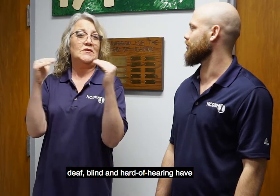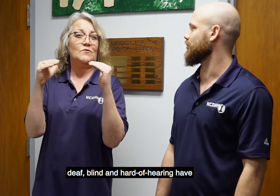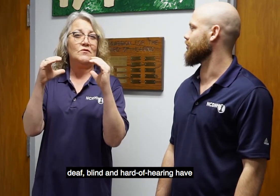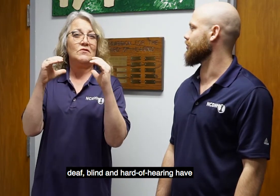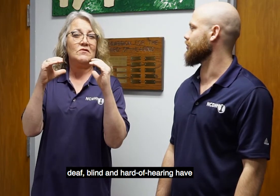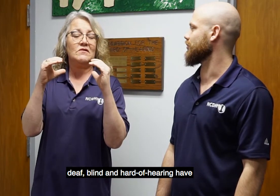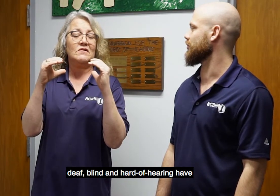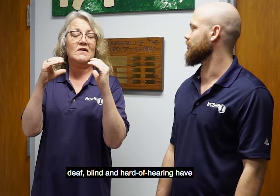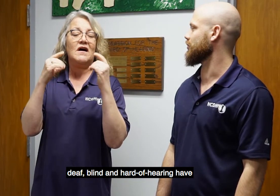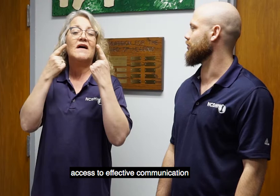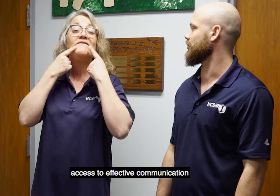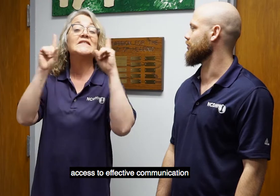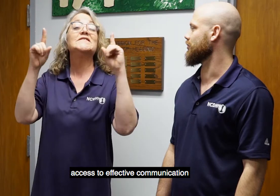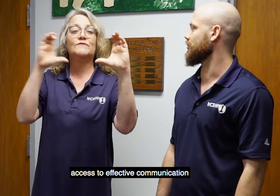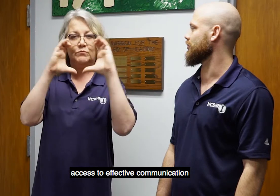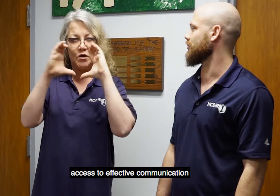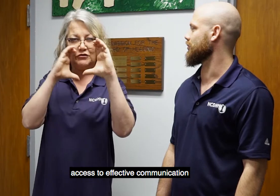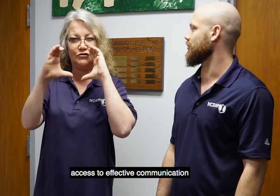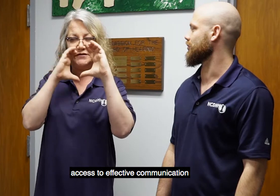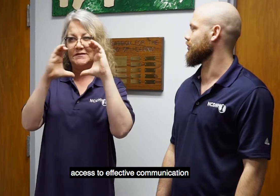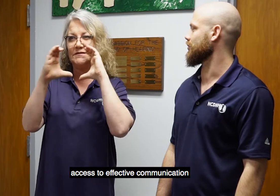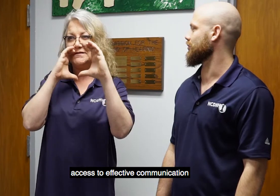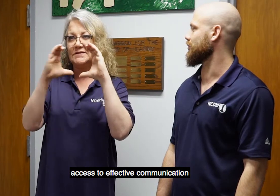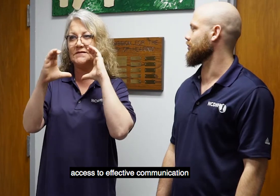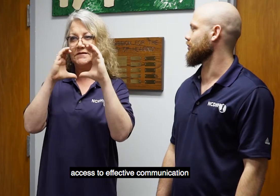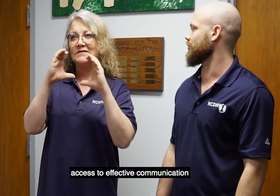have access to effective communication.